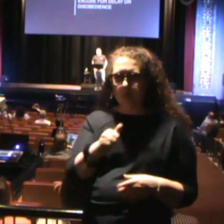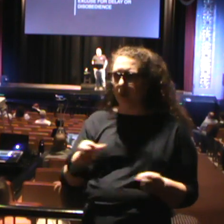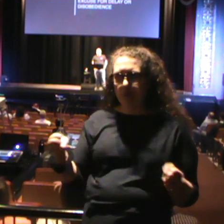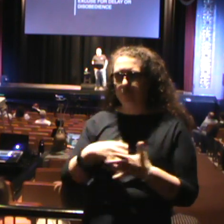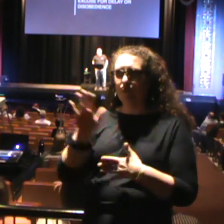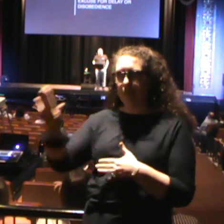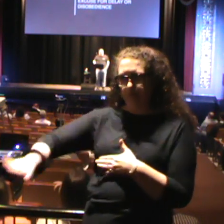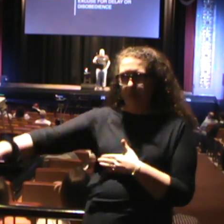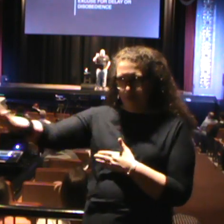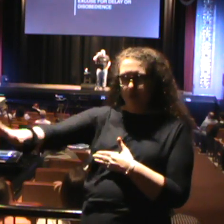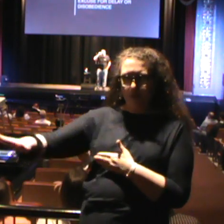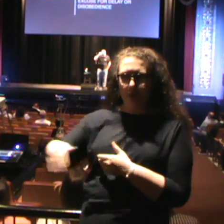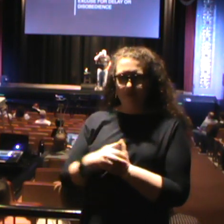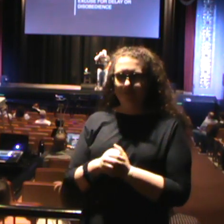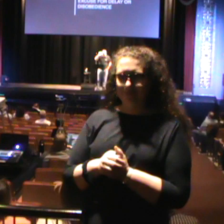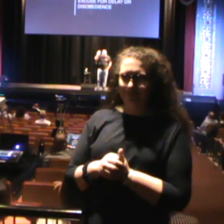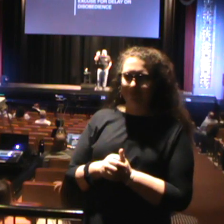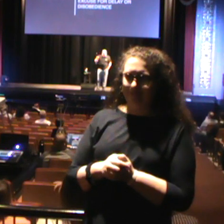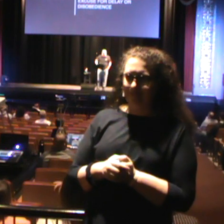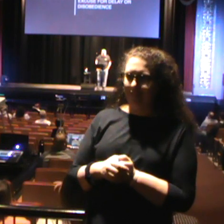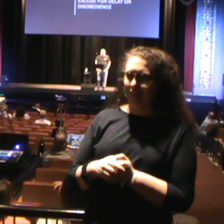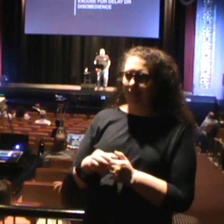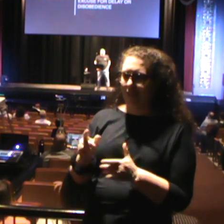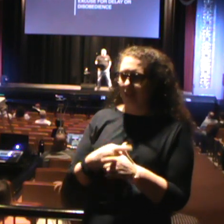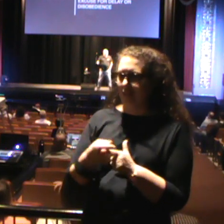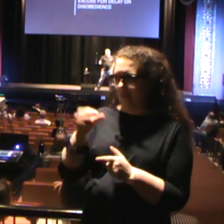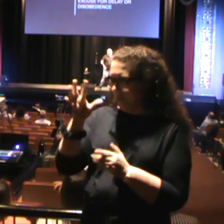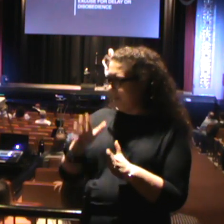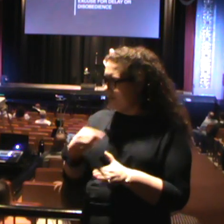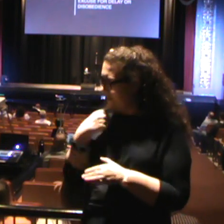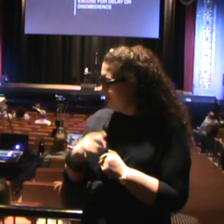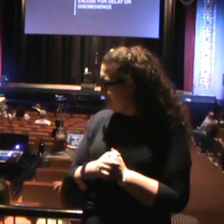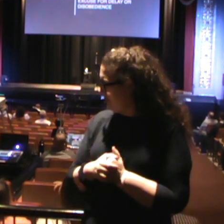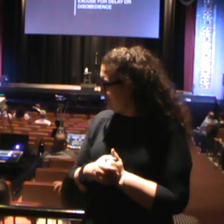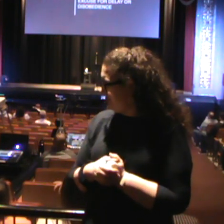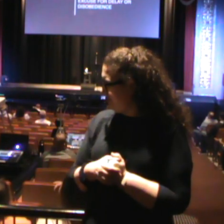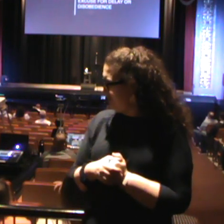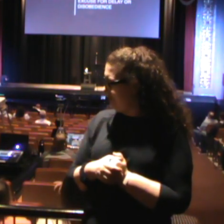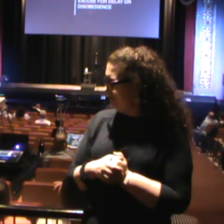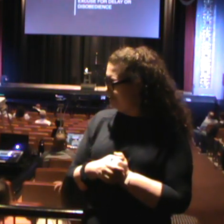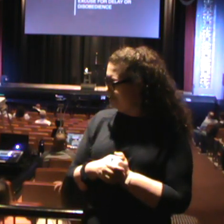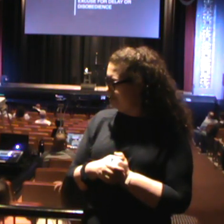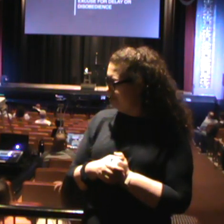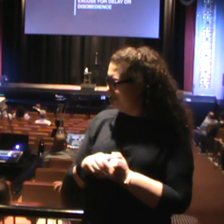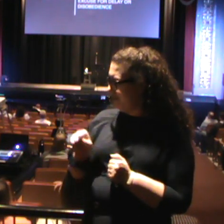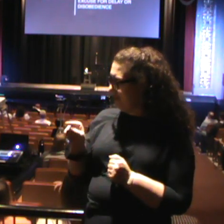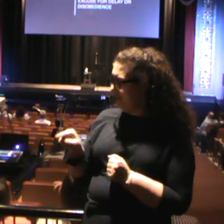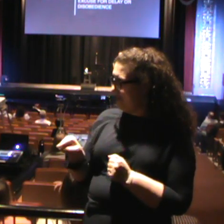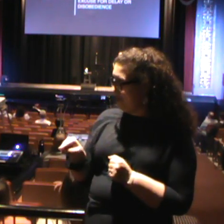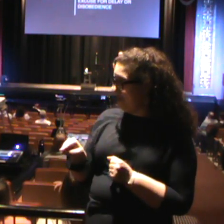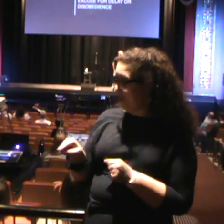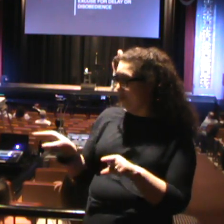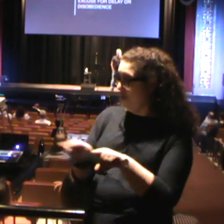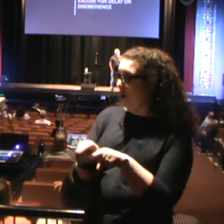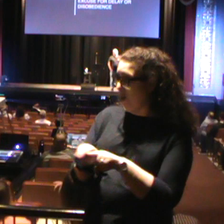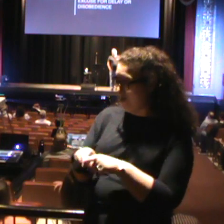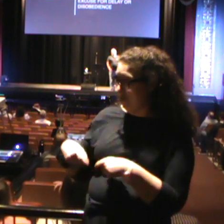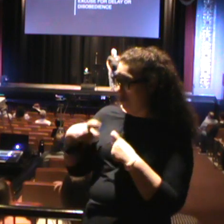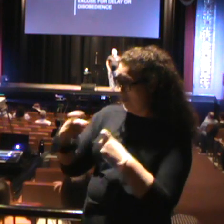I'm like, no. And then they go, this is what they followed up. Seriously. They go, do you take women with you too?